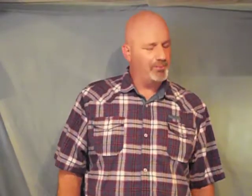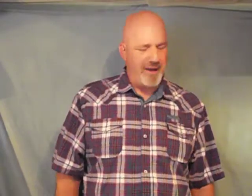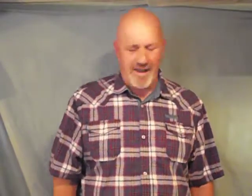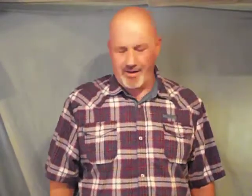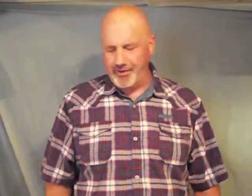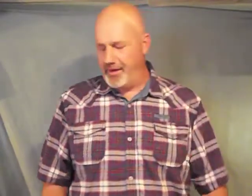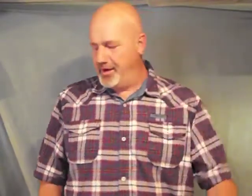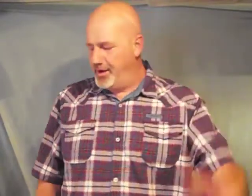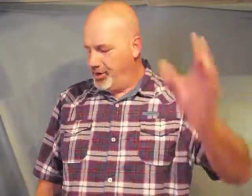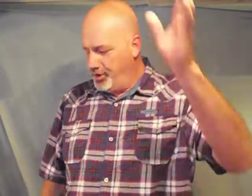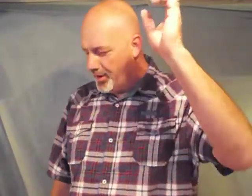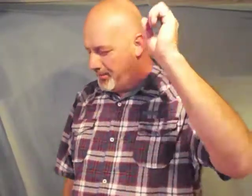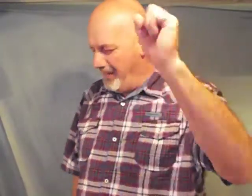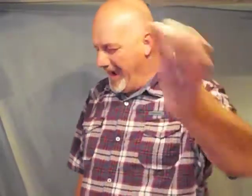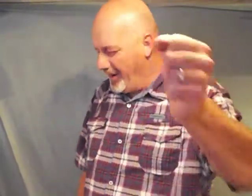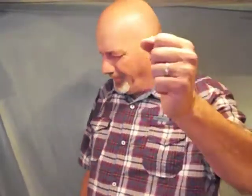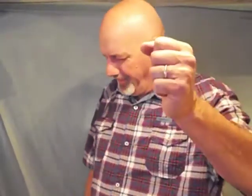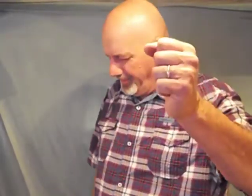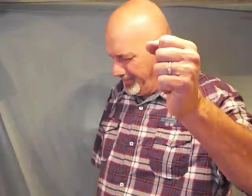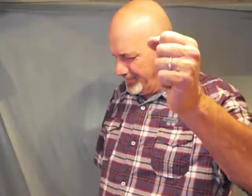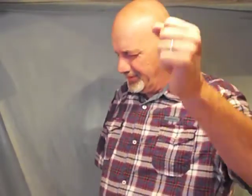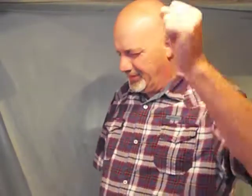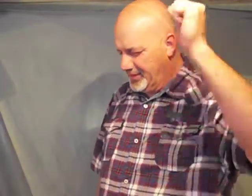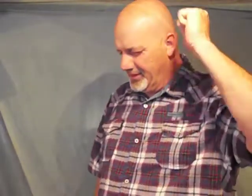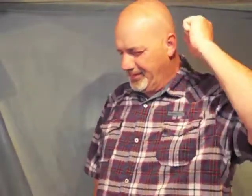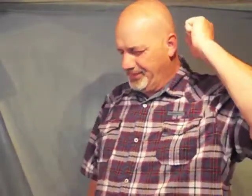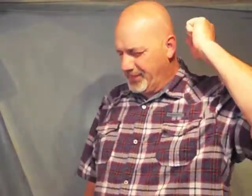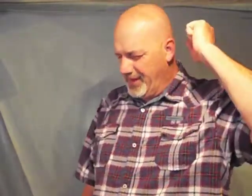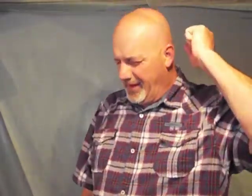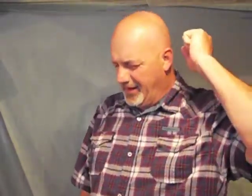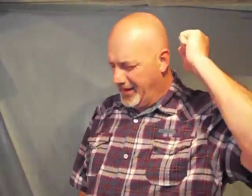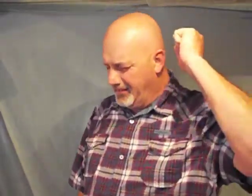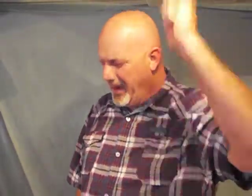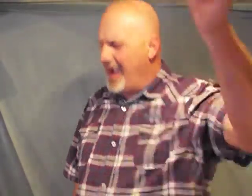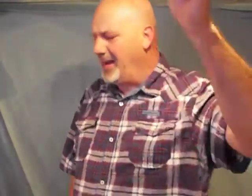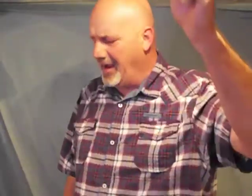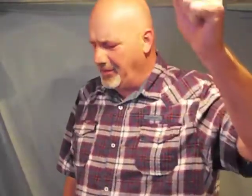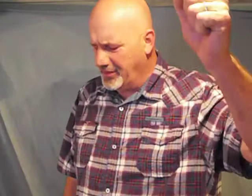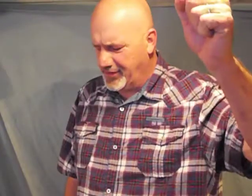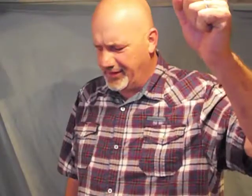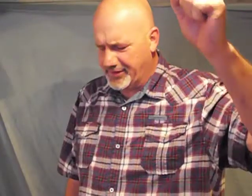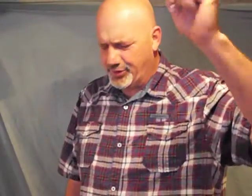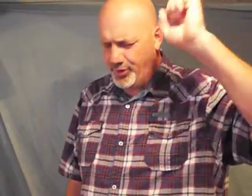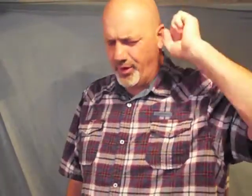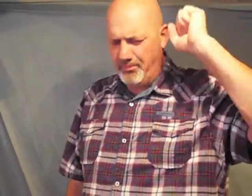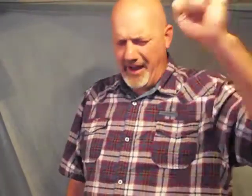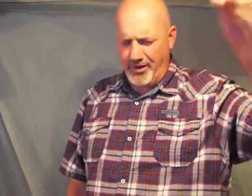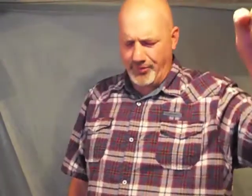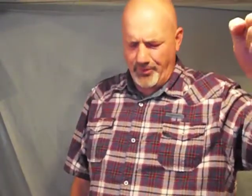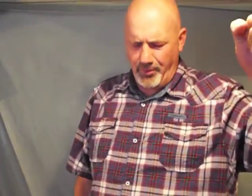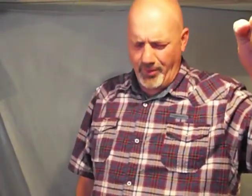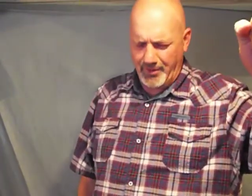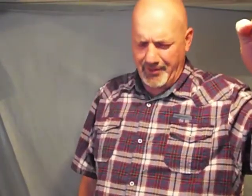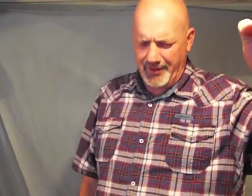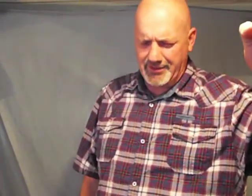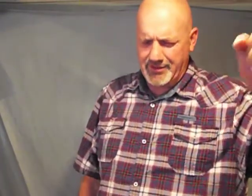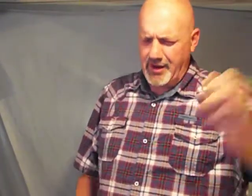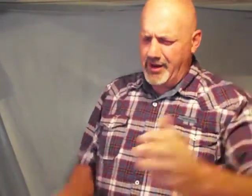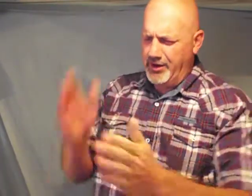bound you are bound in the mighty name of Jesus you are bound from the workplace you